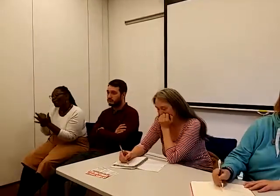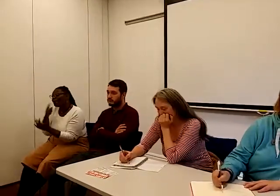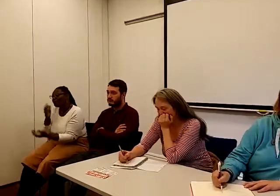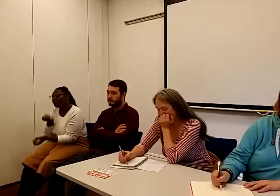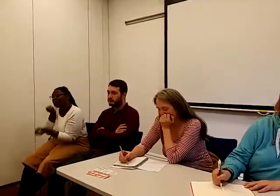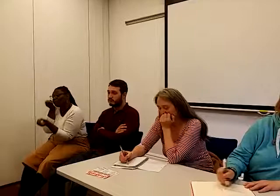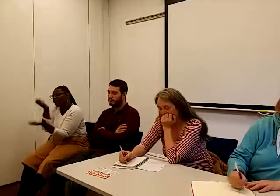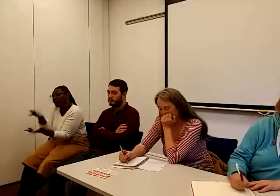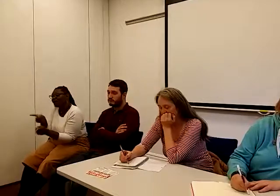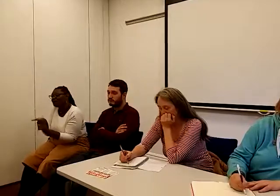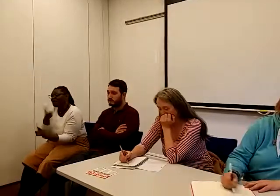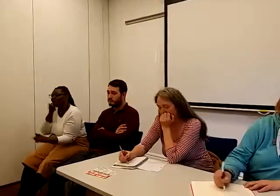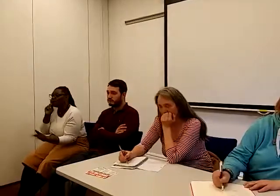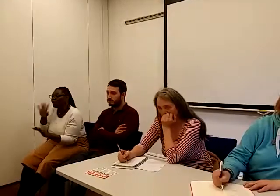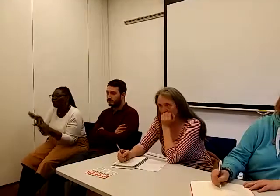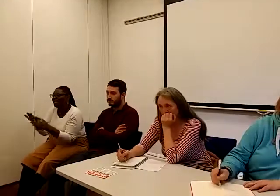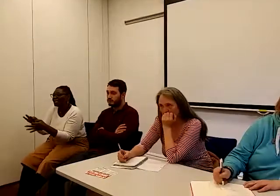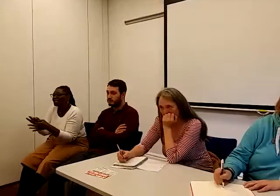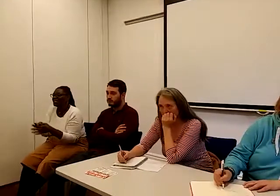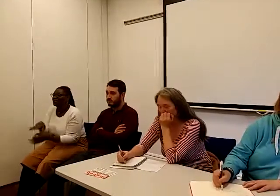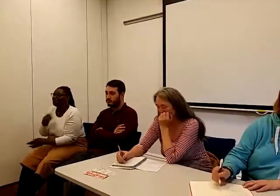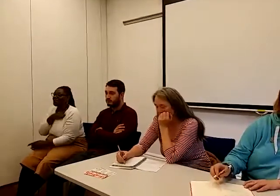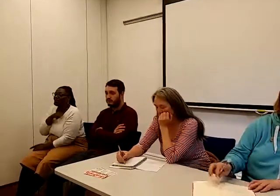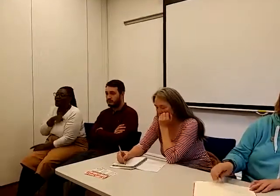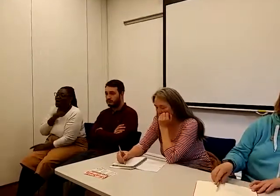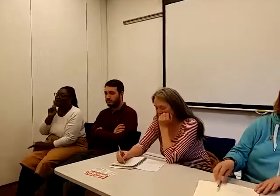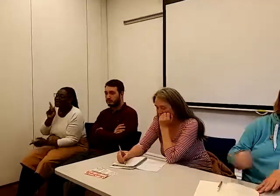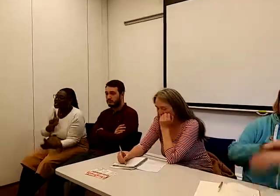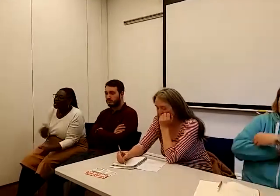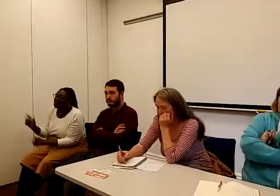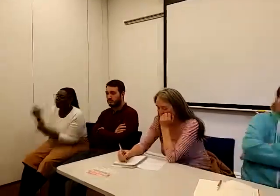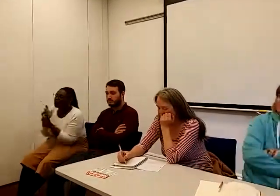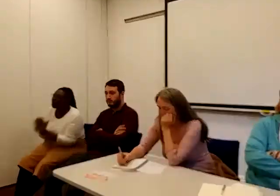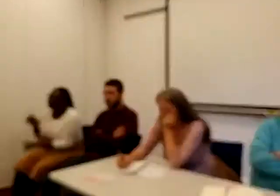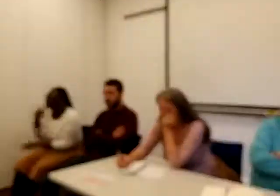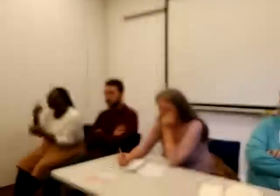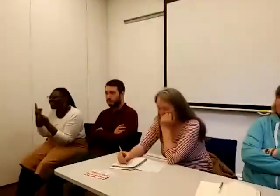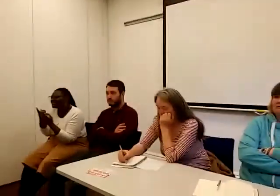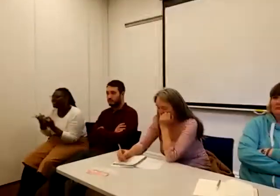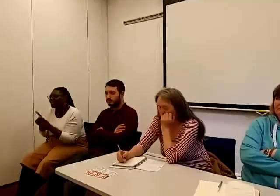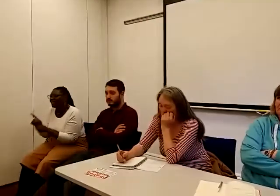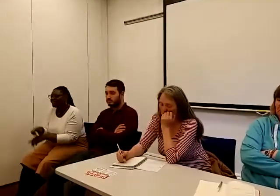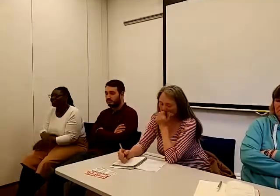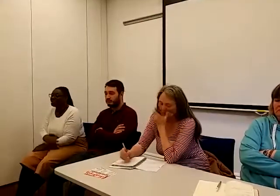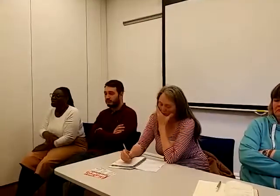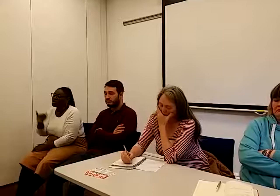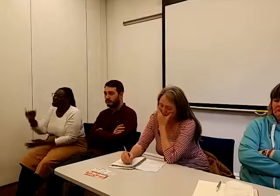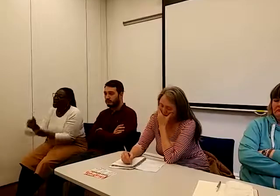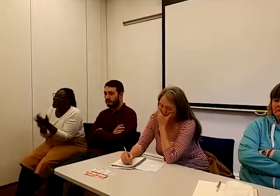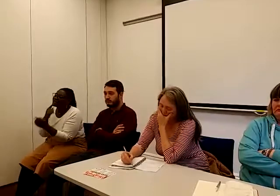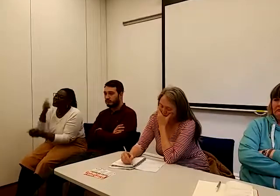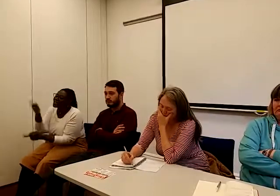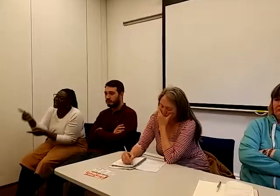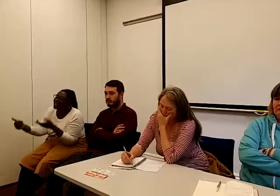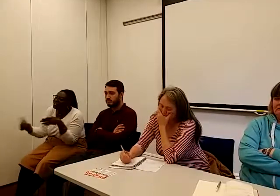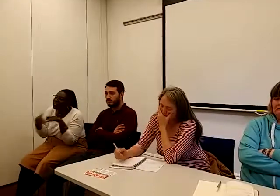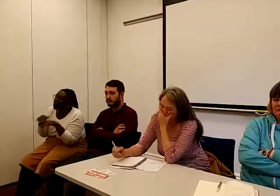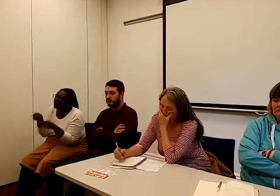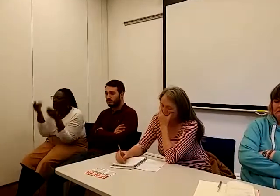links while it's going on or that type of thing. So I'm saying get involved, widen it out,